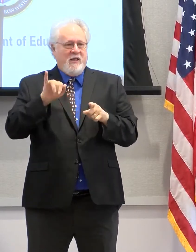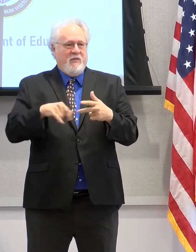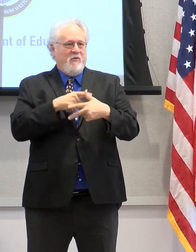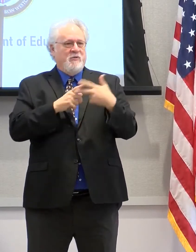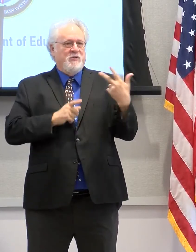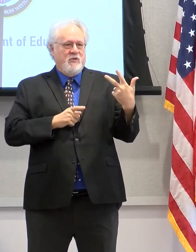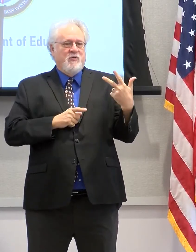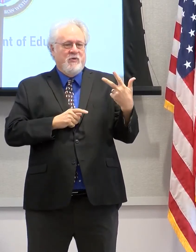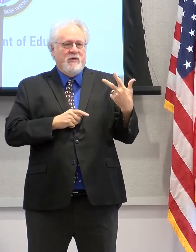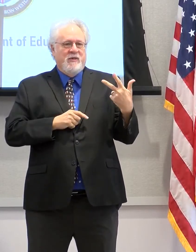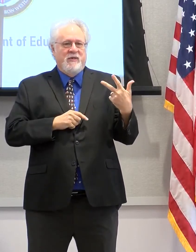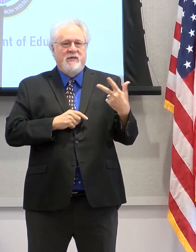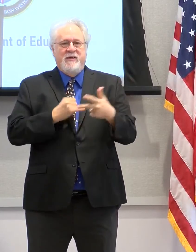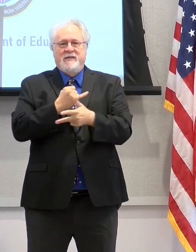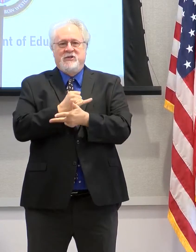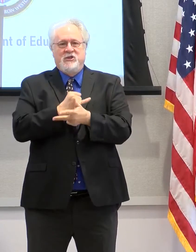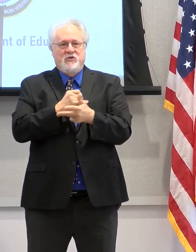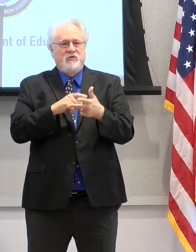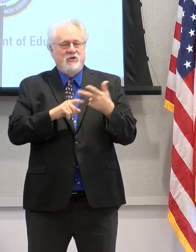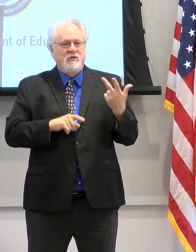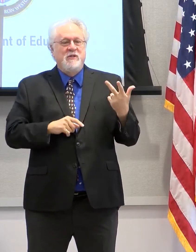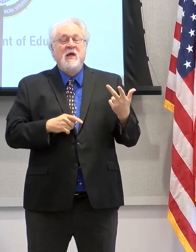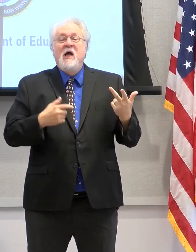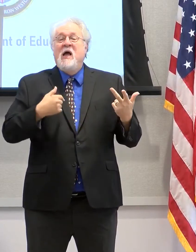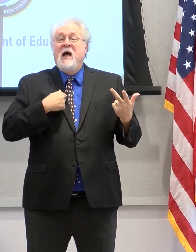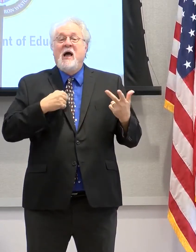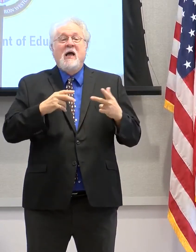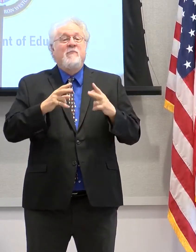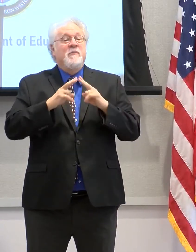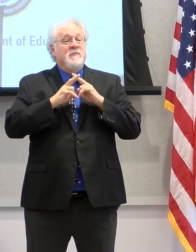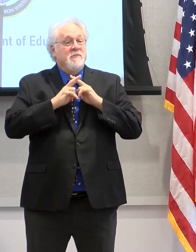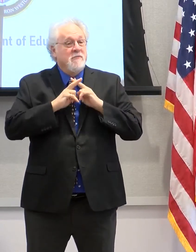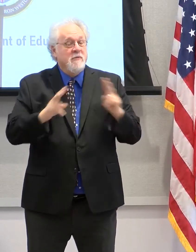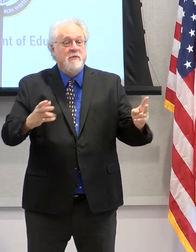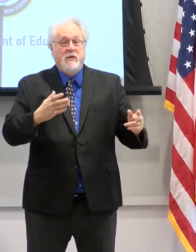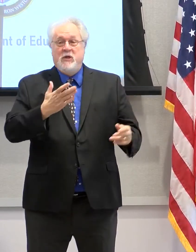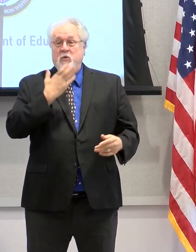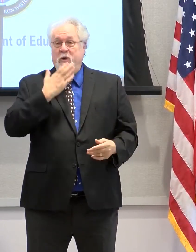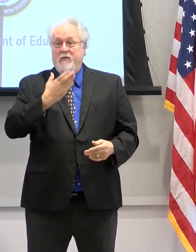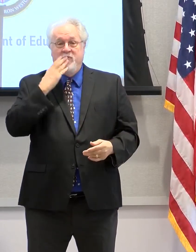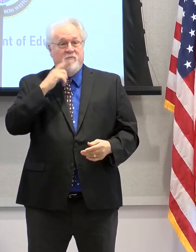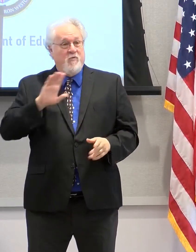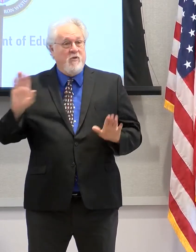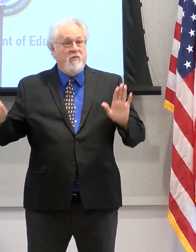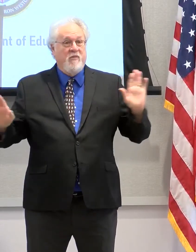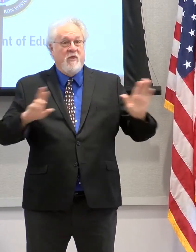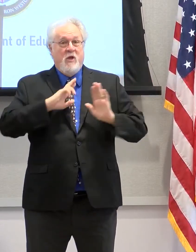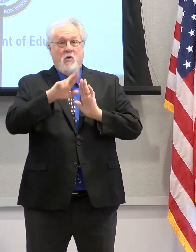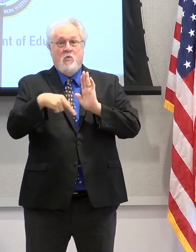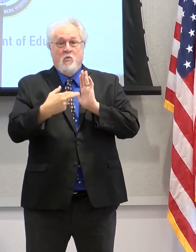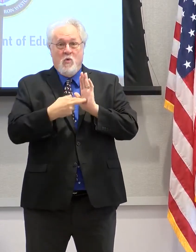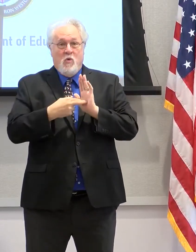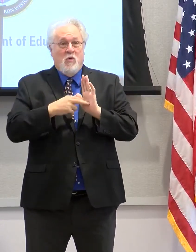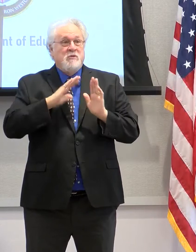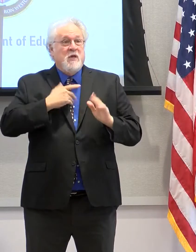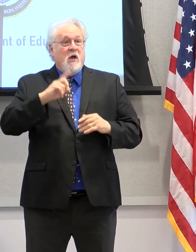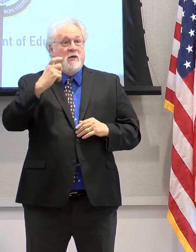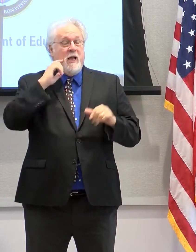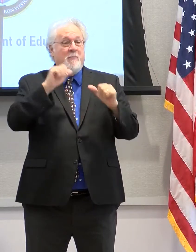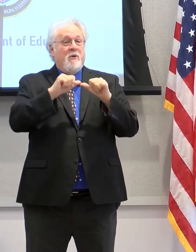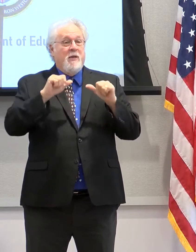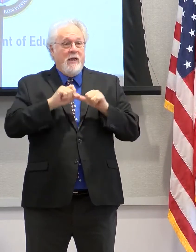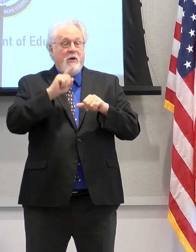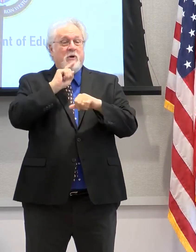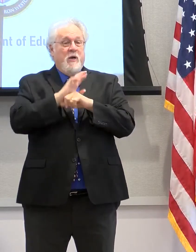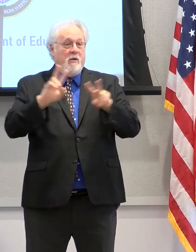academic institutions, and I'm extremely grateful for the role that they play in our Capital Area